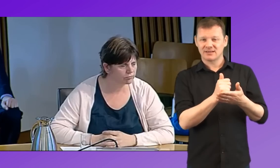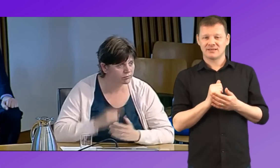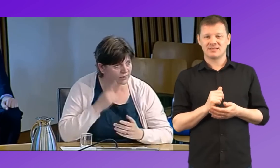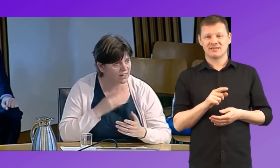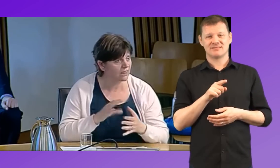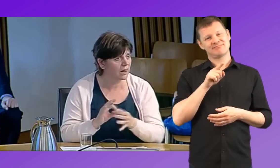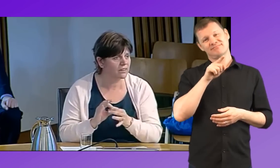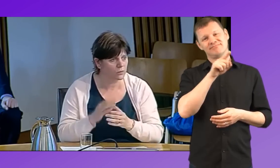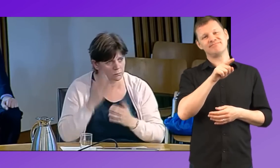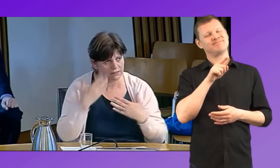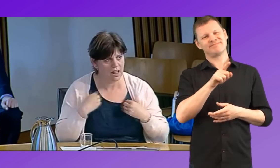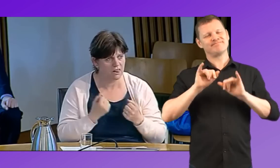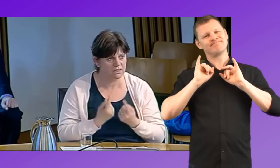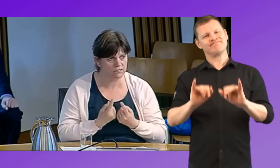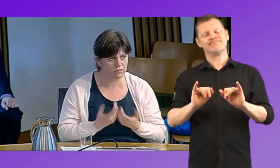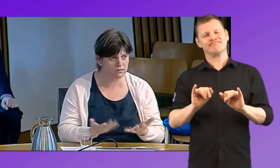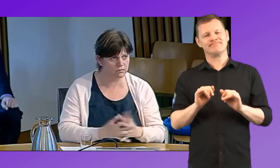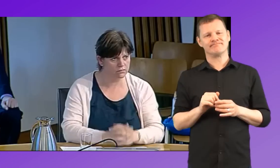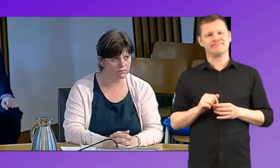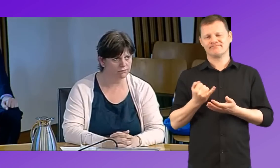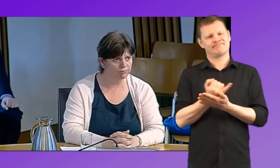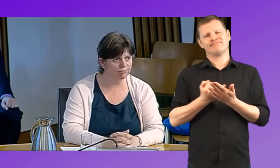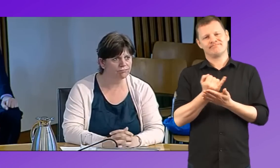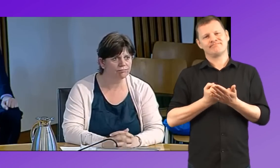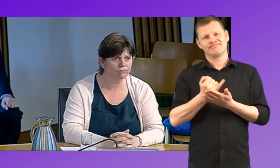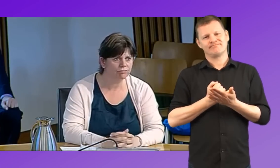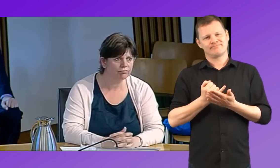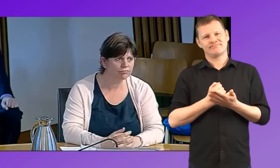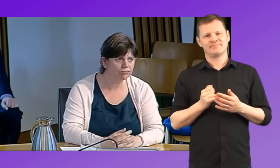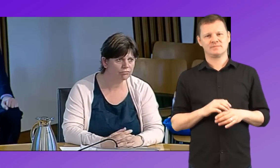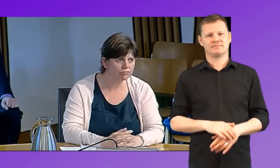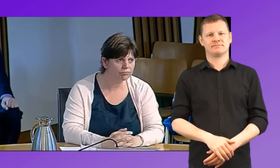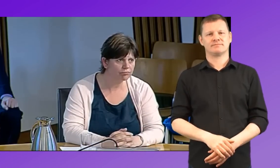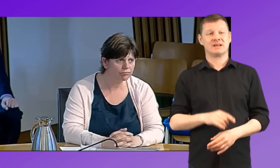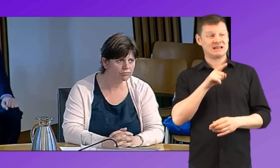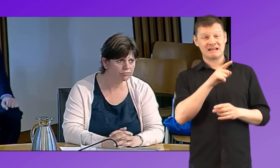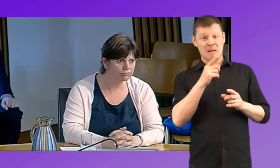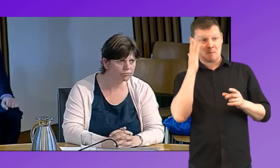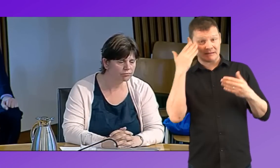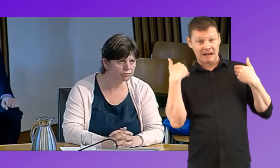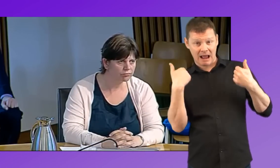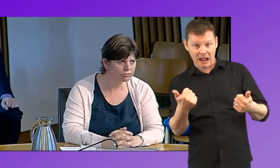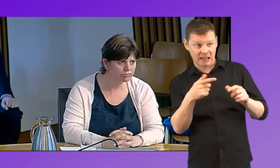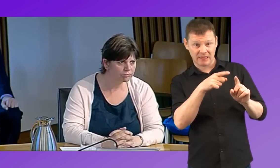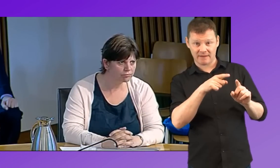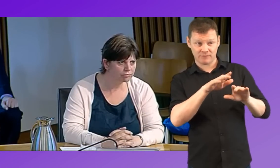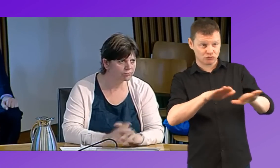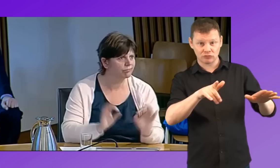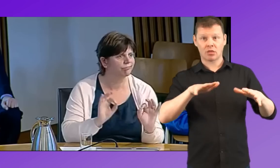you know, it's shameful. And one doesn't like to think about the mental health implications